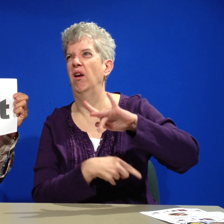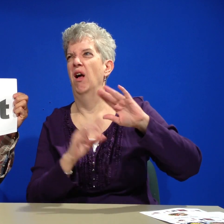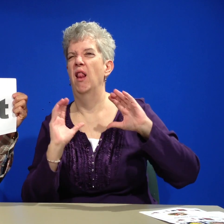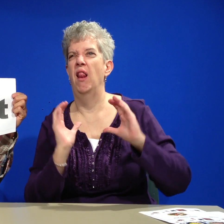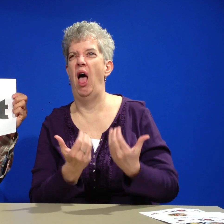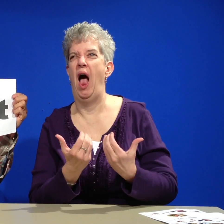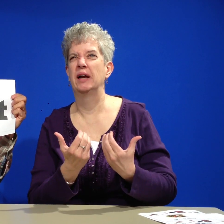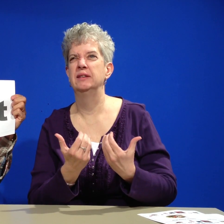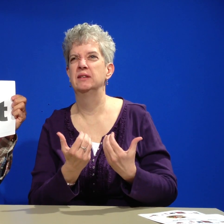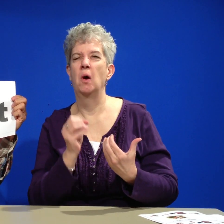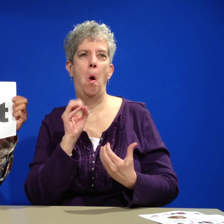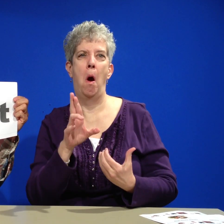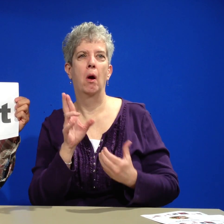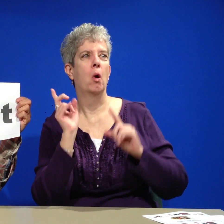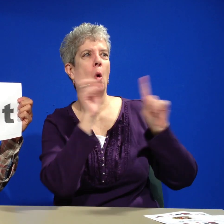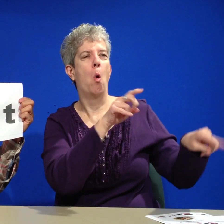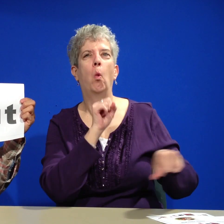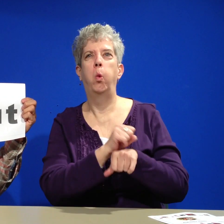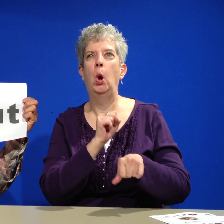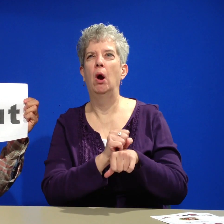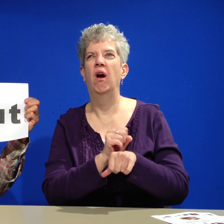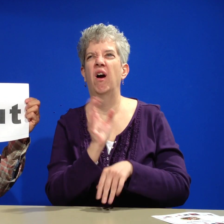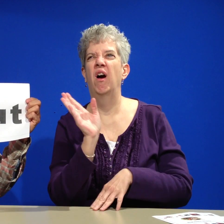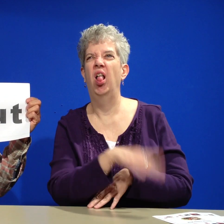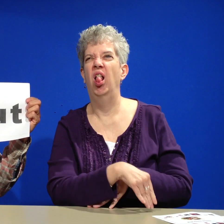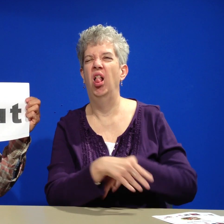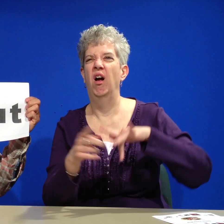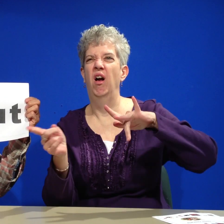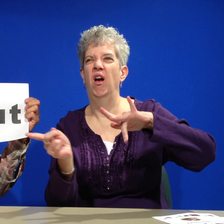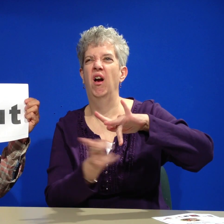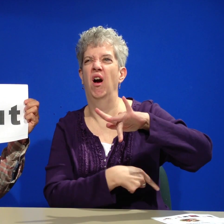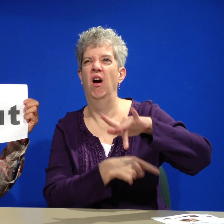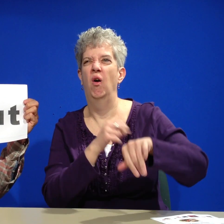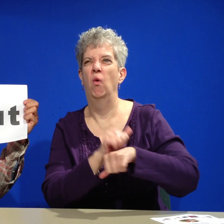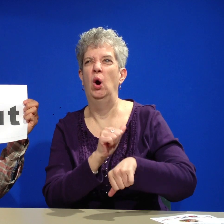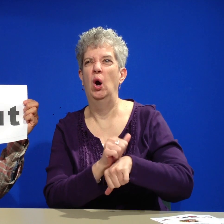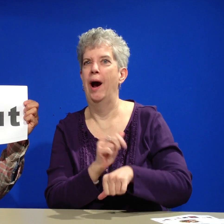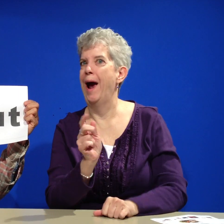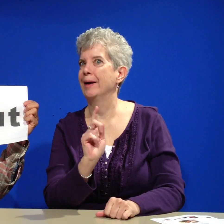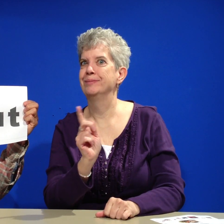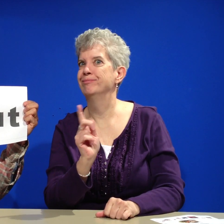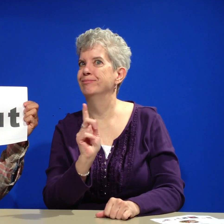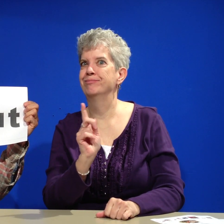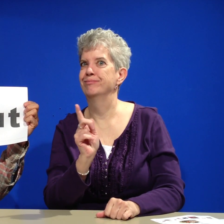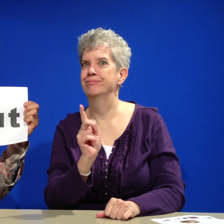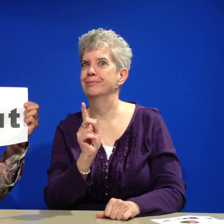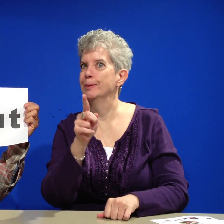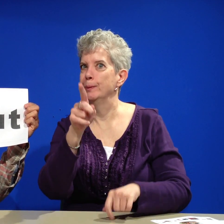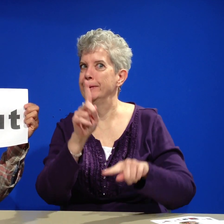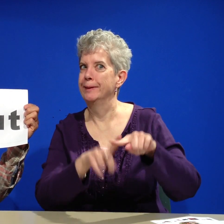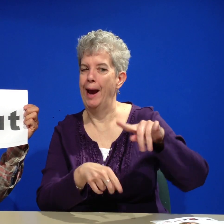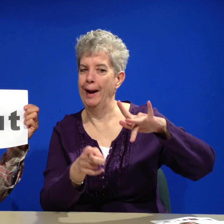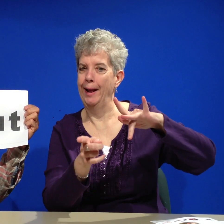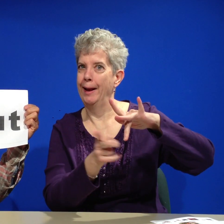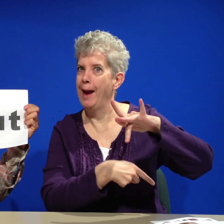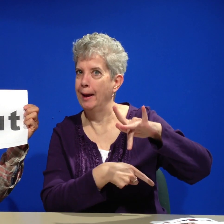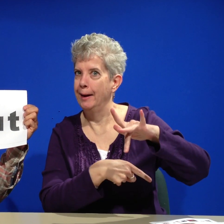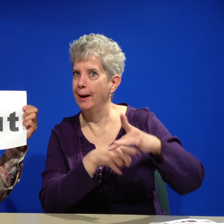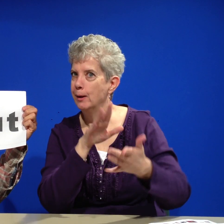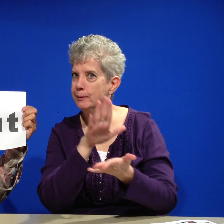to go to school, so maybe you cut class. Or you're supposed to work, and you decide, ah, let's skip work. So that's